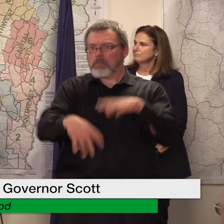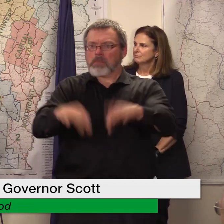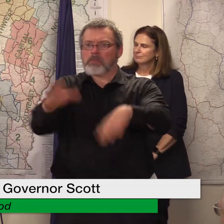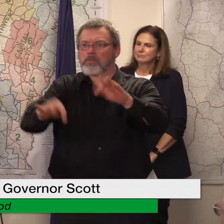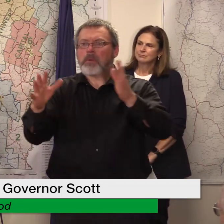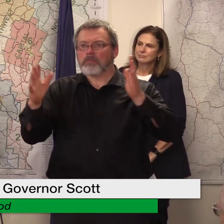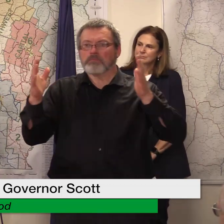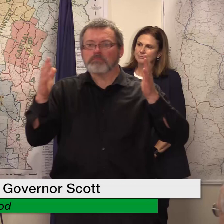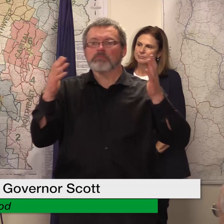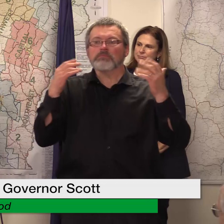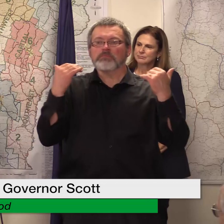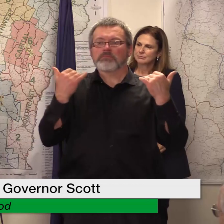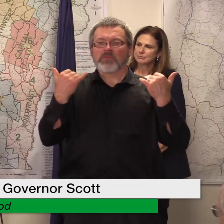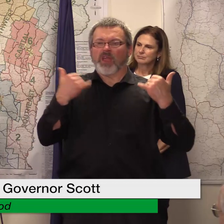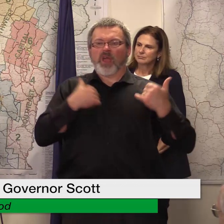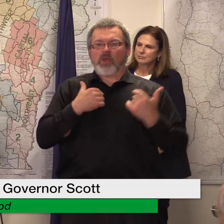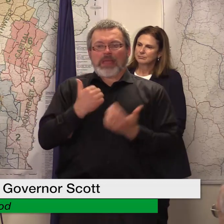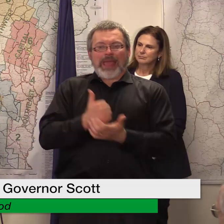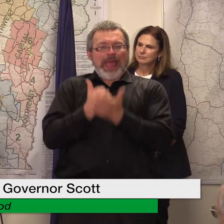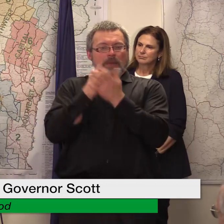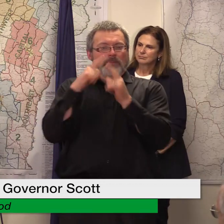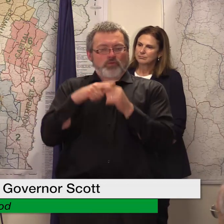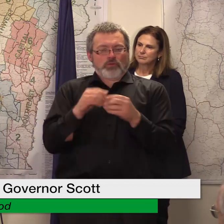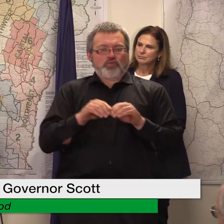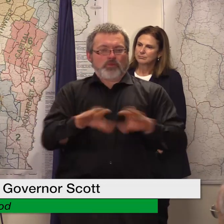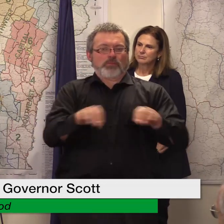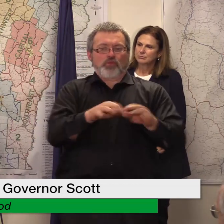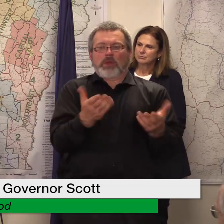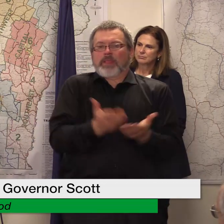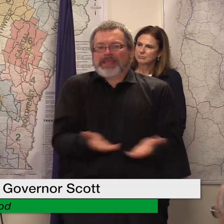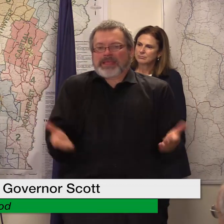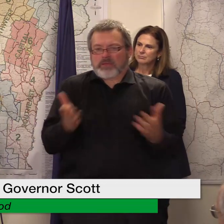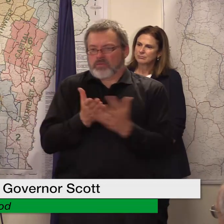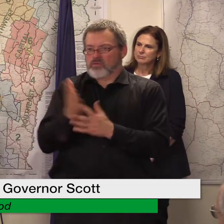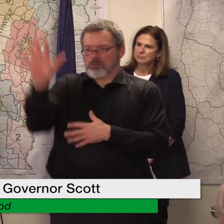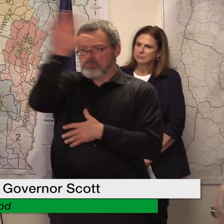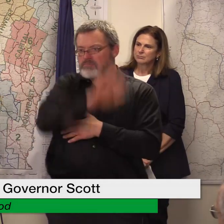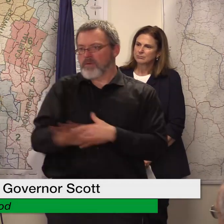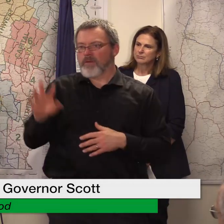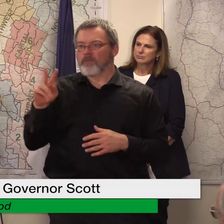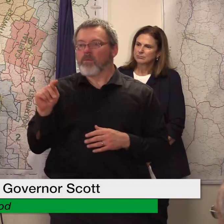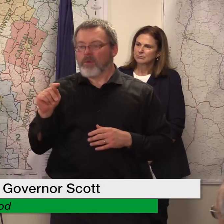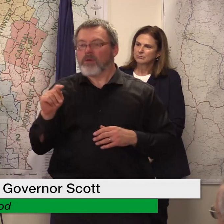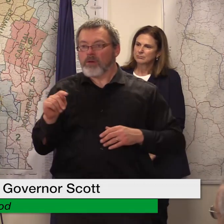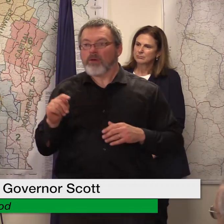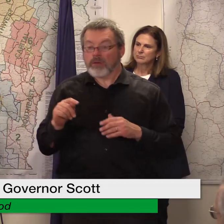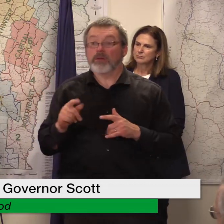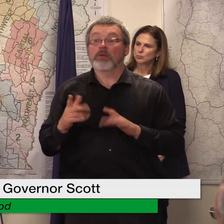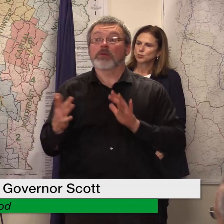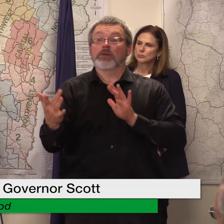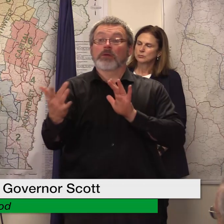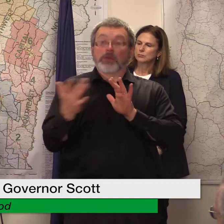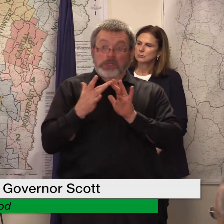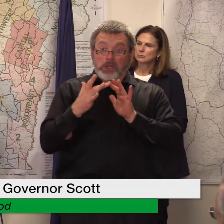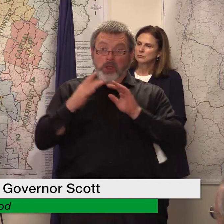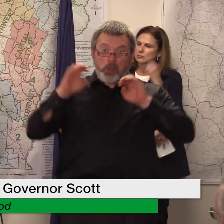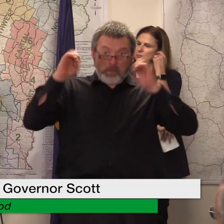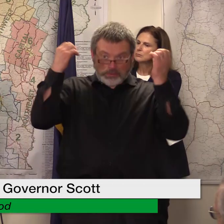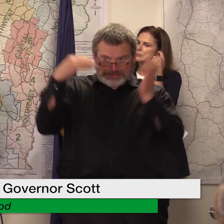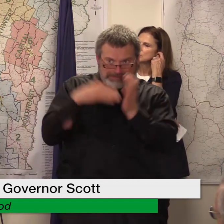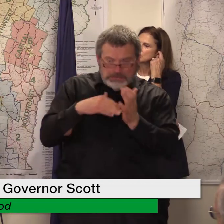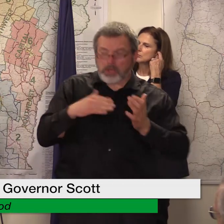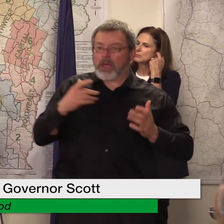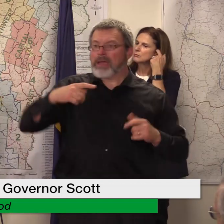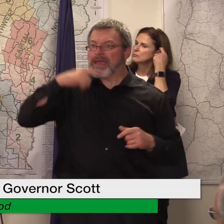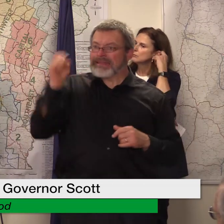pushing that pp out to states so states i think are reaching into the emergency management center and saying i really kind of need this many gloves and this